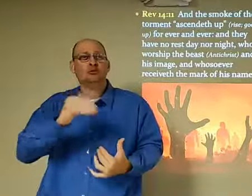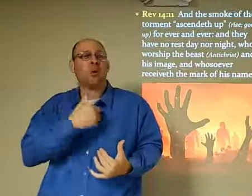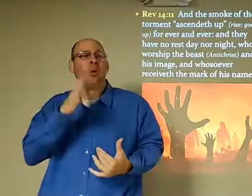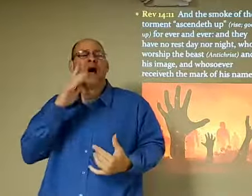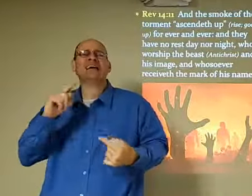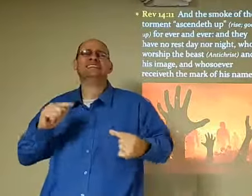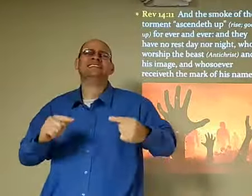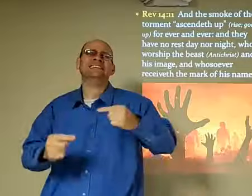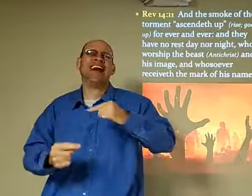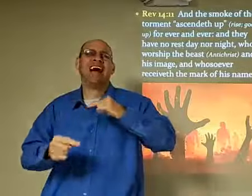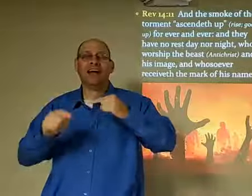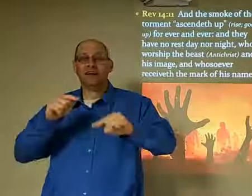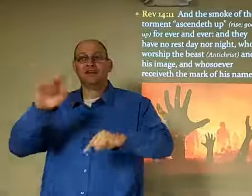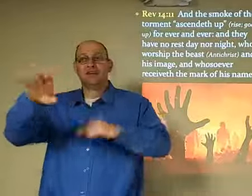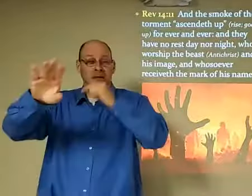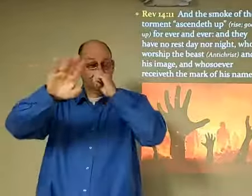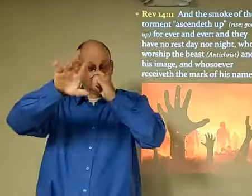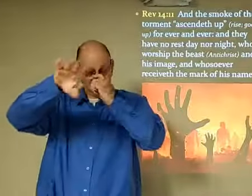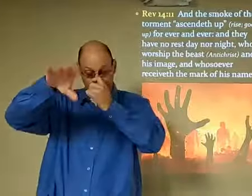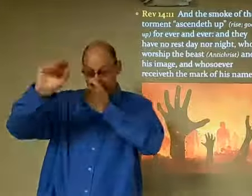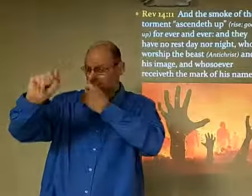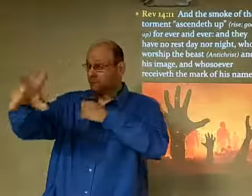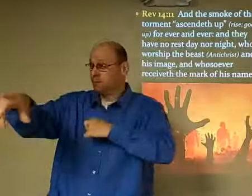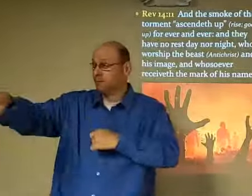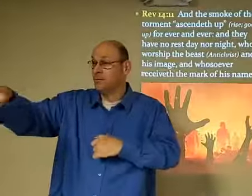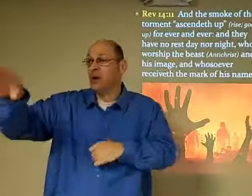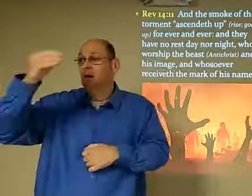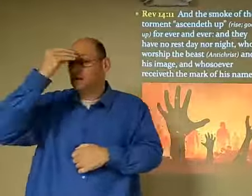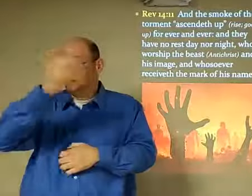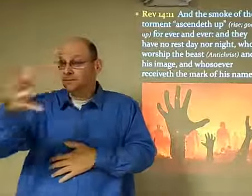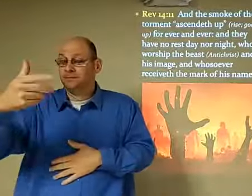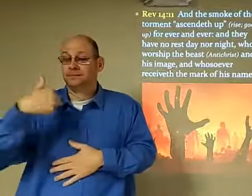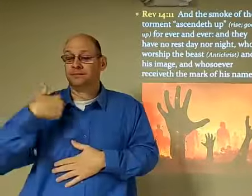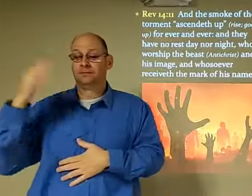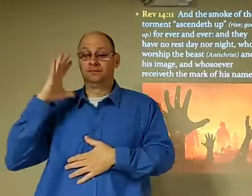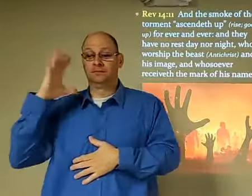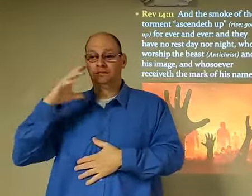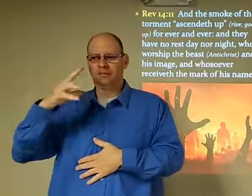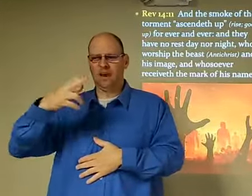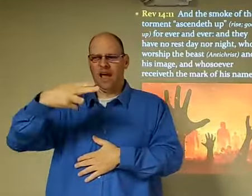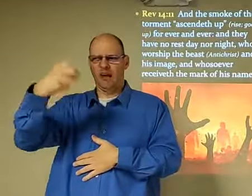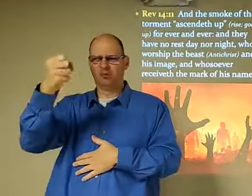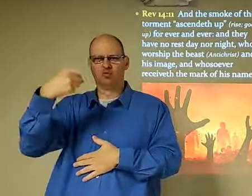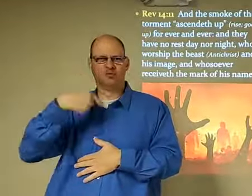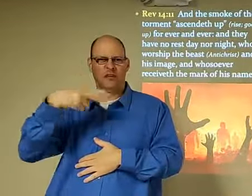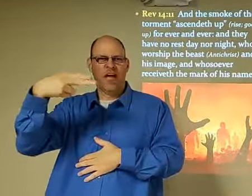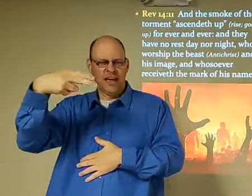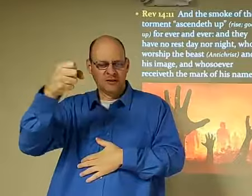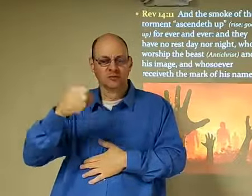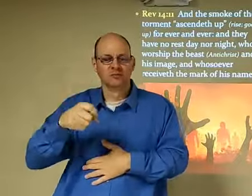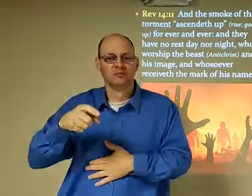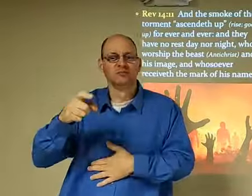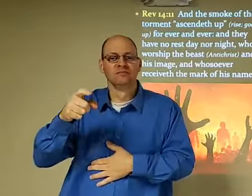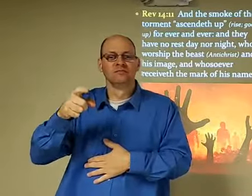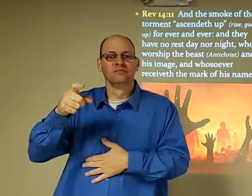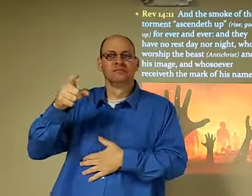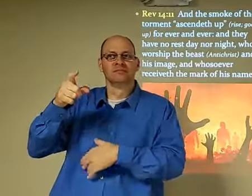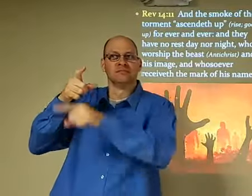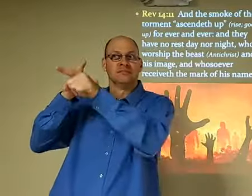place of brimstone. Now, to share with you, I was in